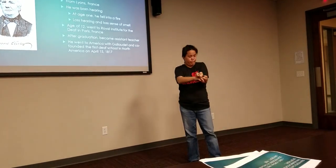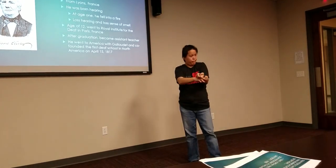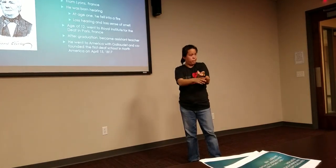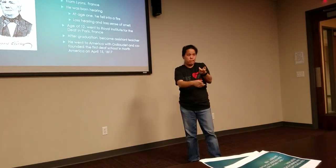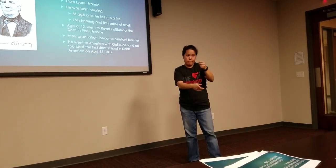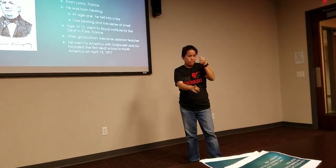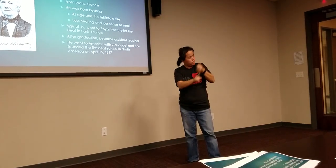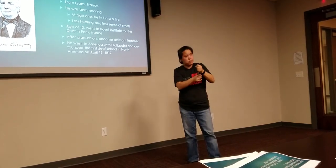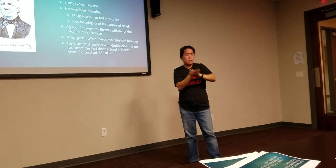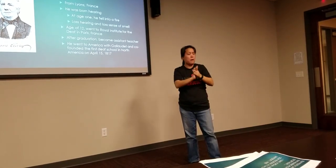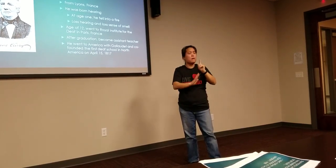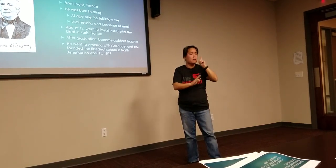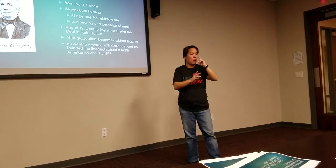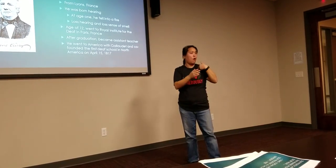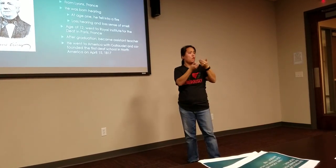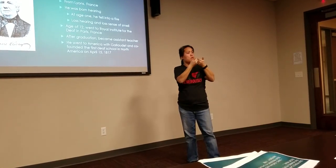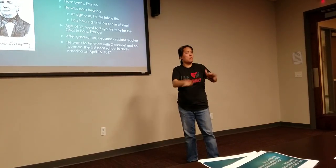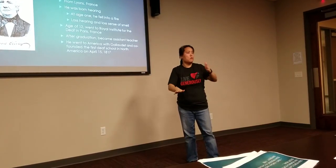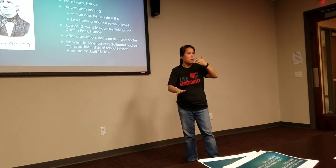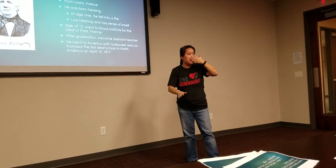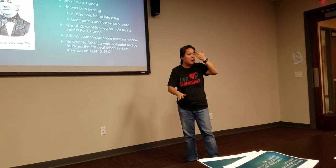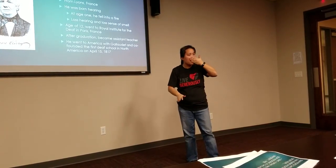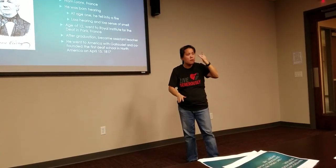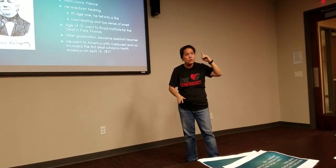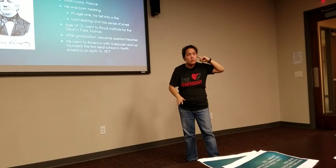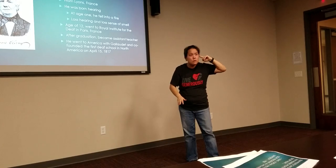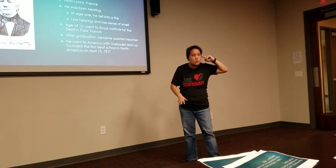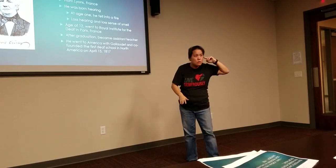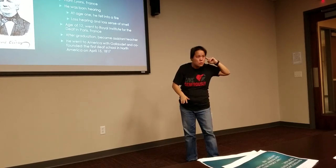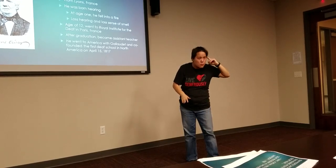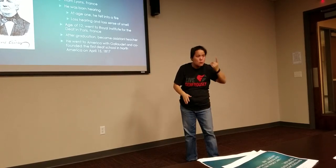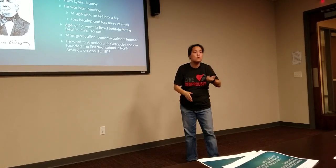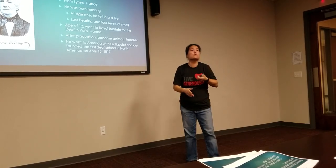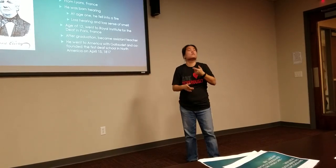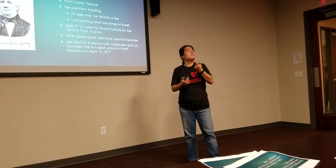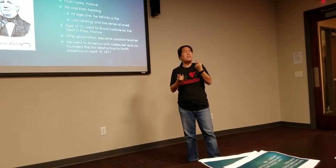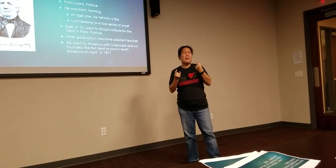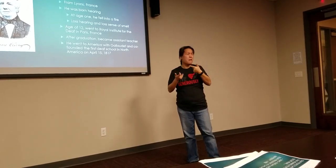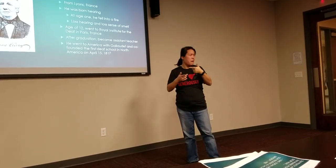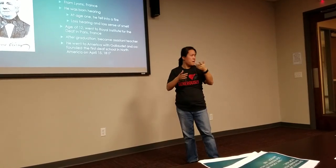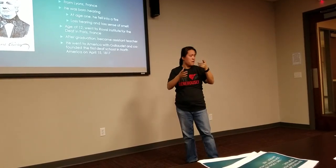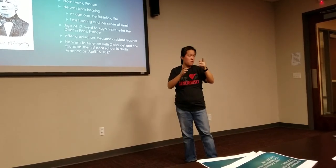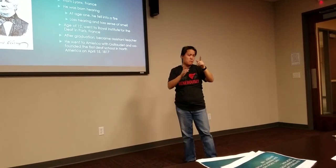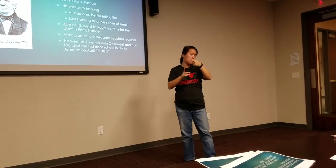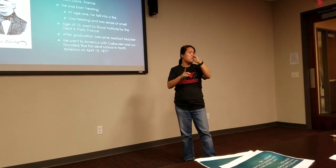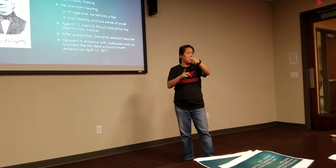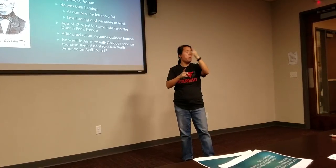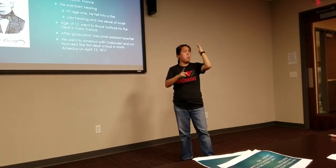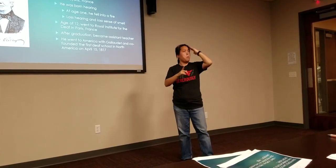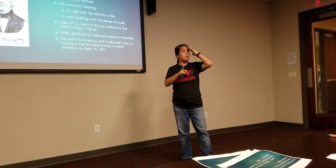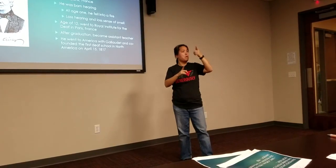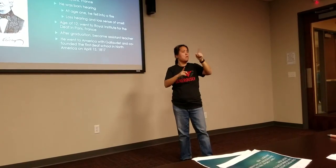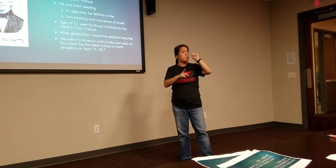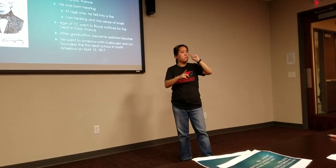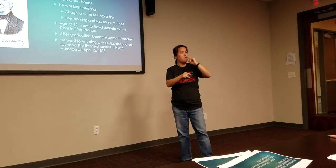boy. He fell actually into their family fireplace and lost both his sense of hearing and his sense of smell.